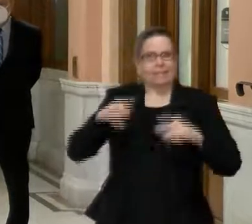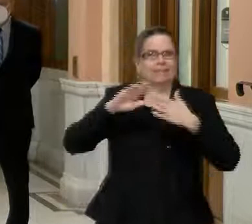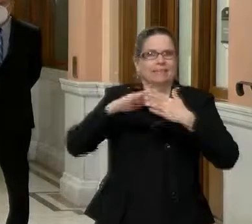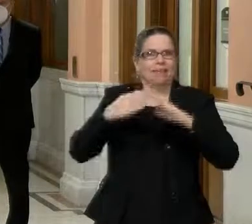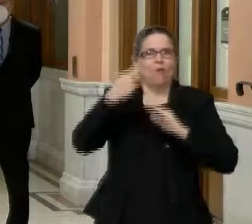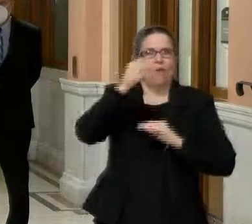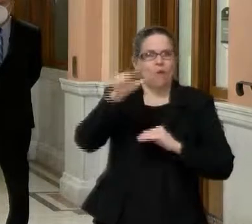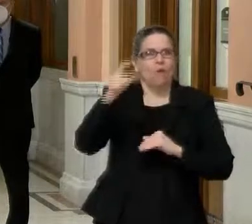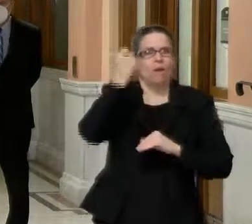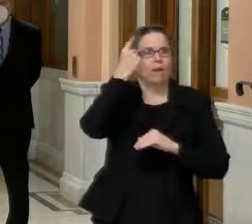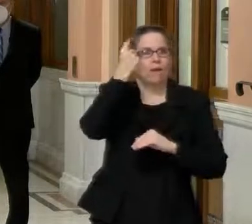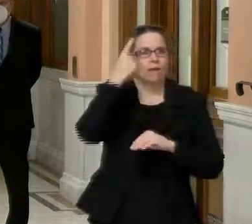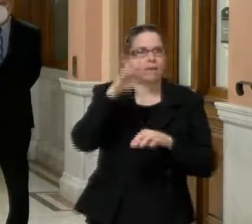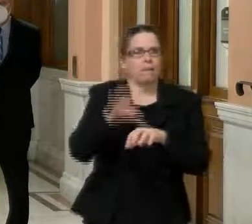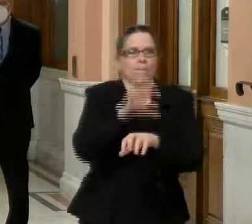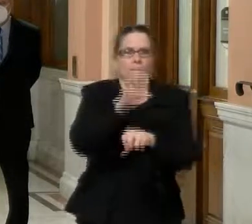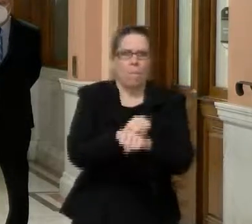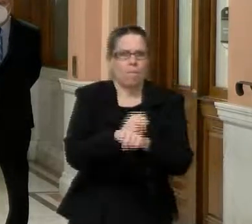Um,